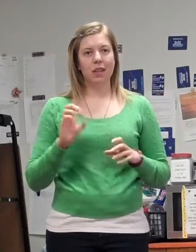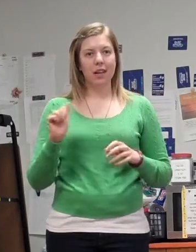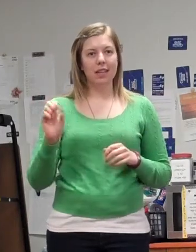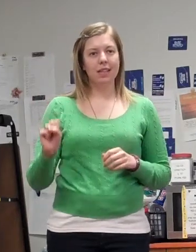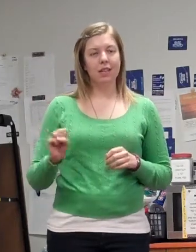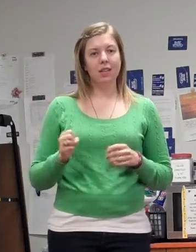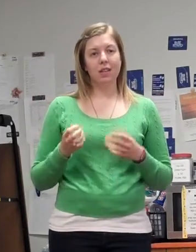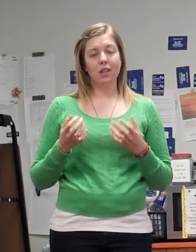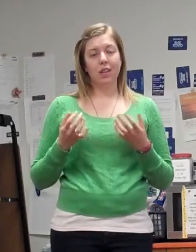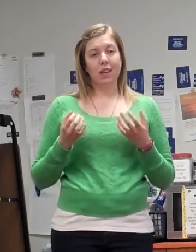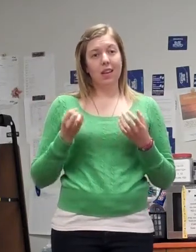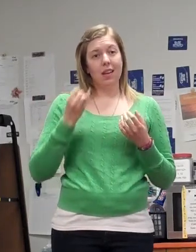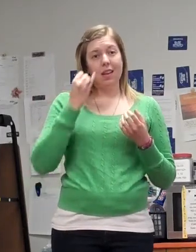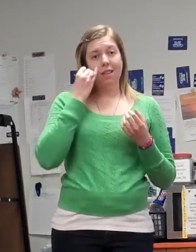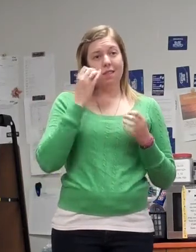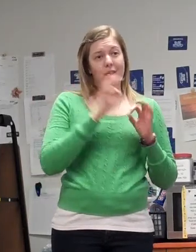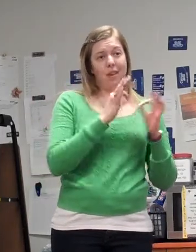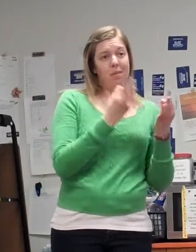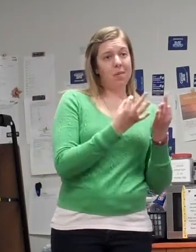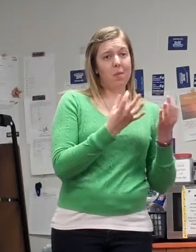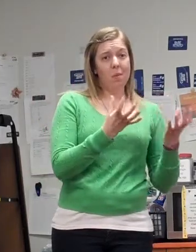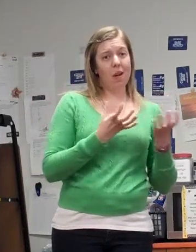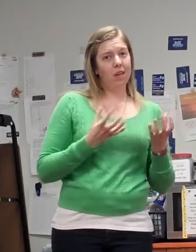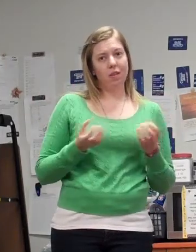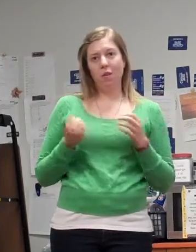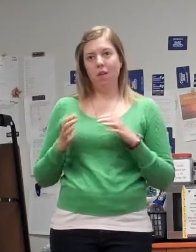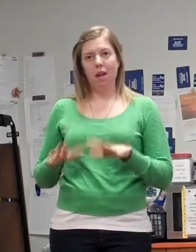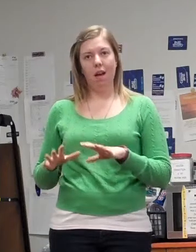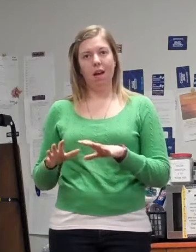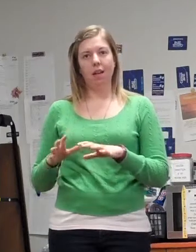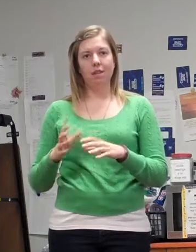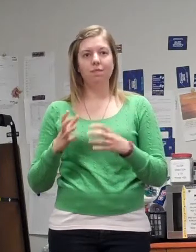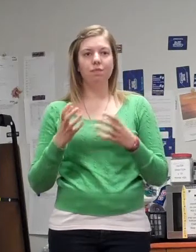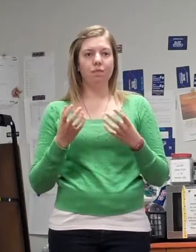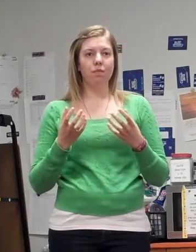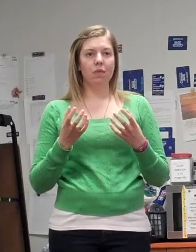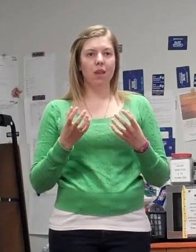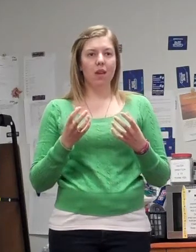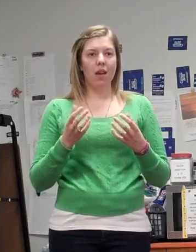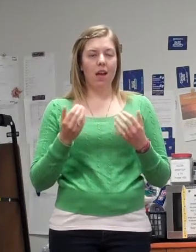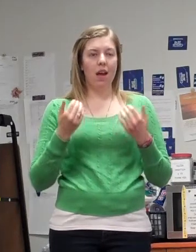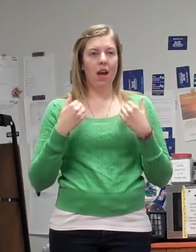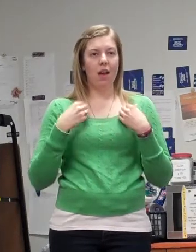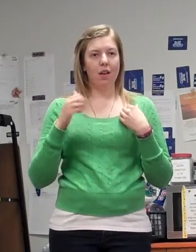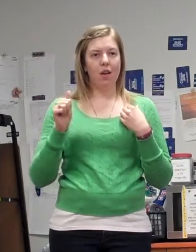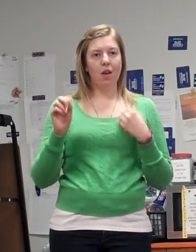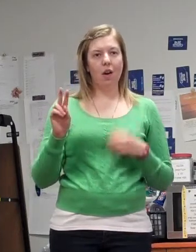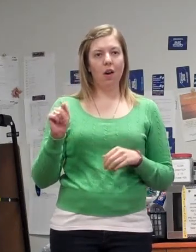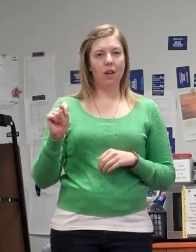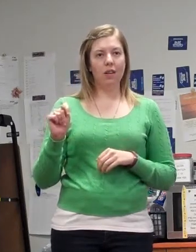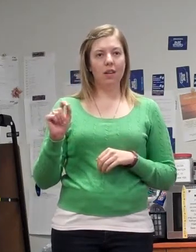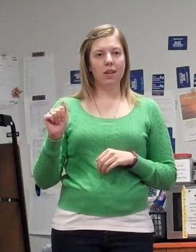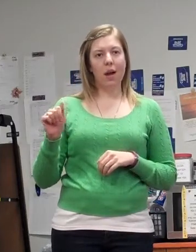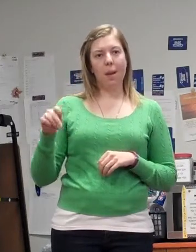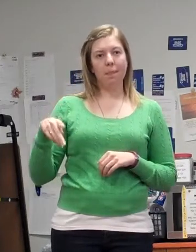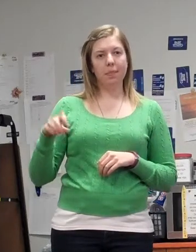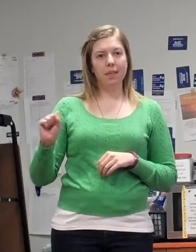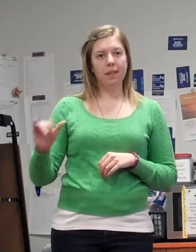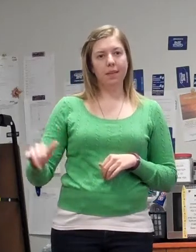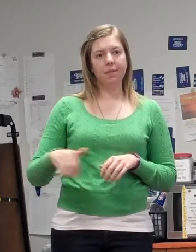have to have an autopsy to determine death. And at that point, you leave all the tubes that you